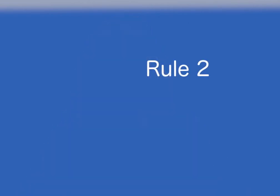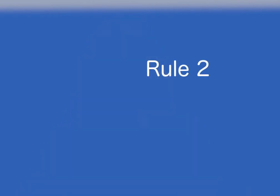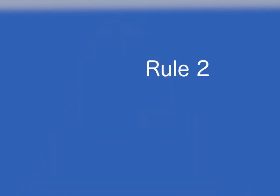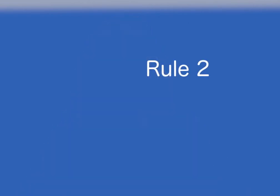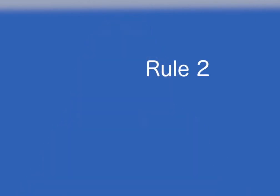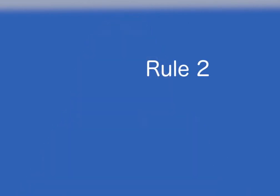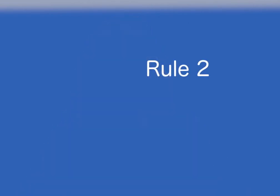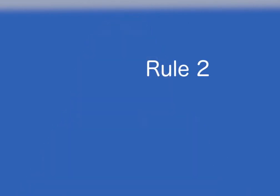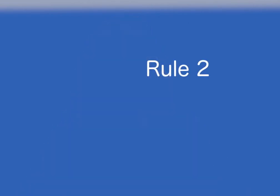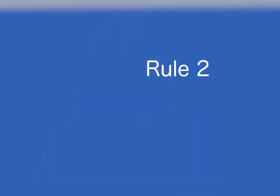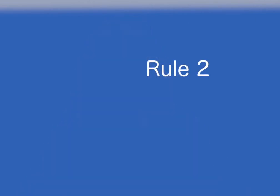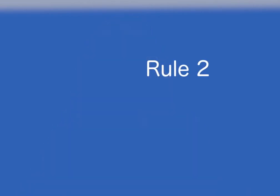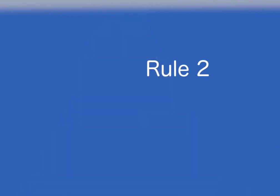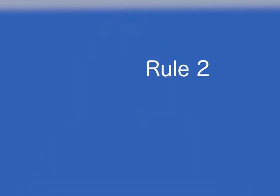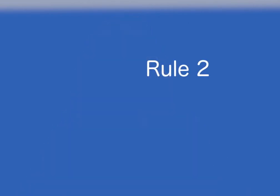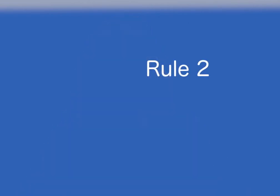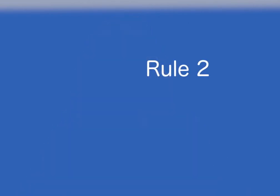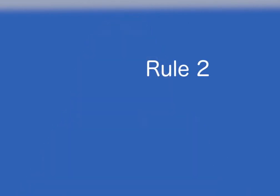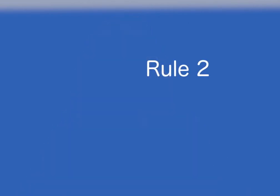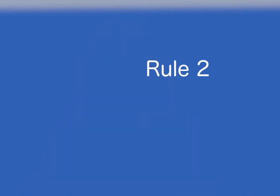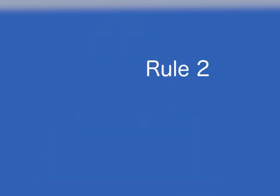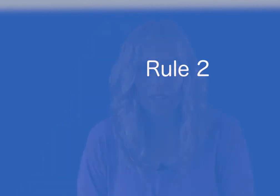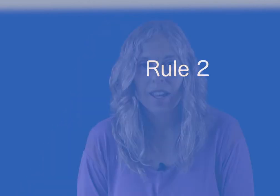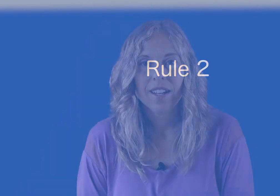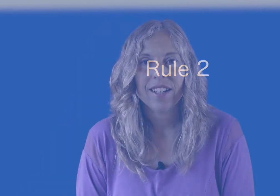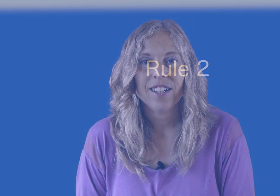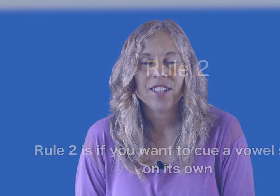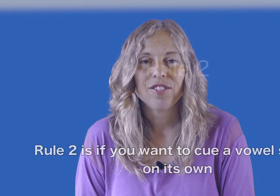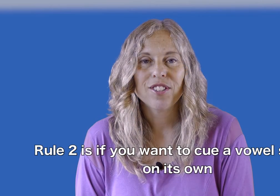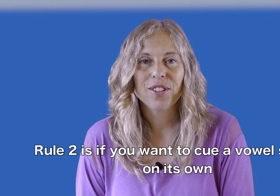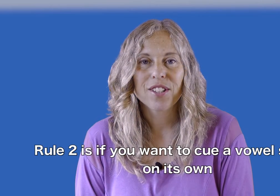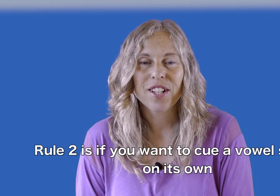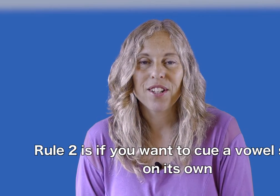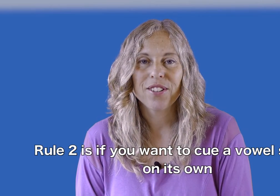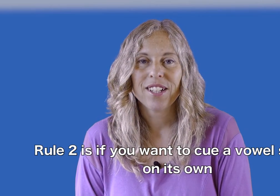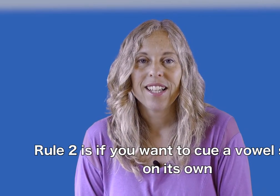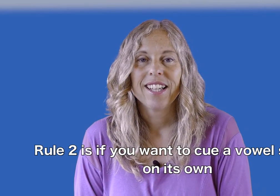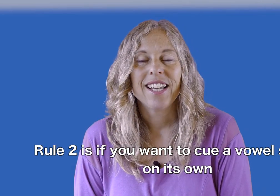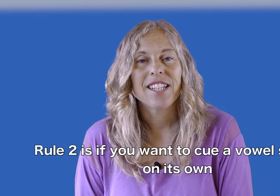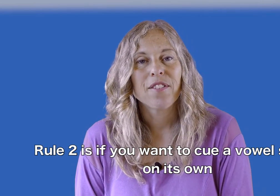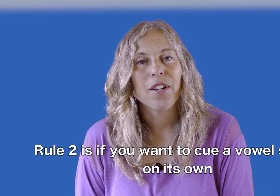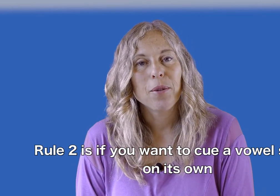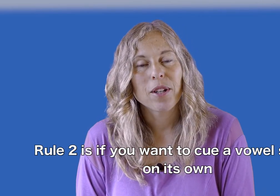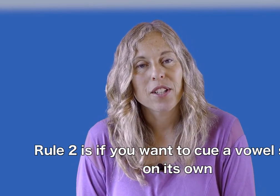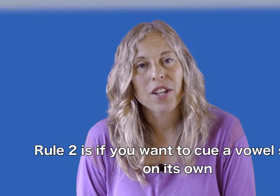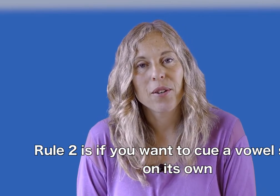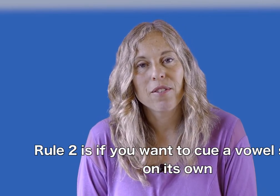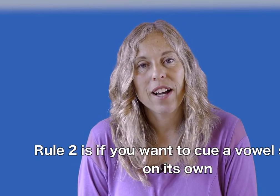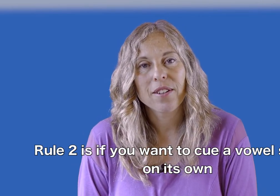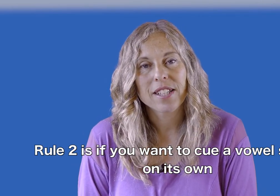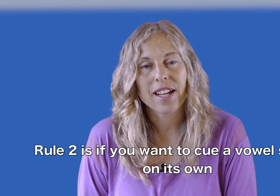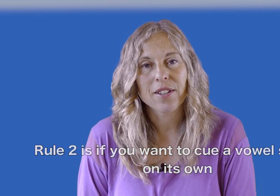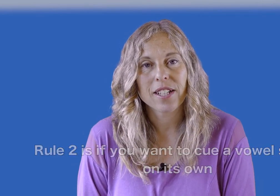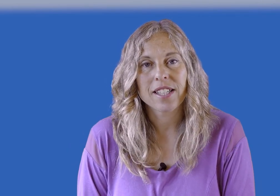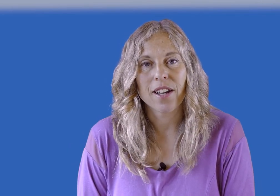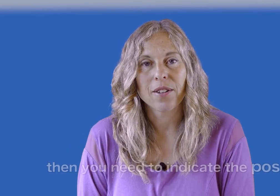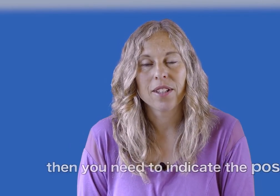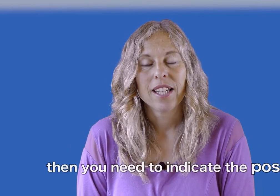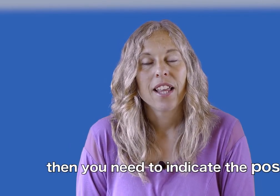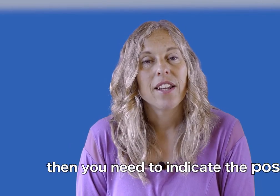Rule two is if you want to cue a vowel sound on its own, then